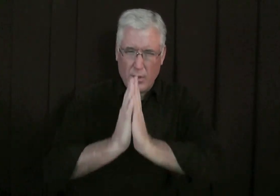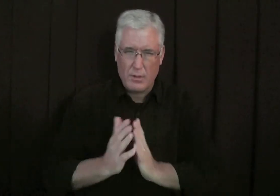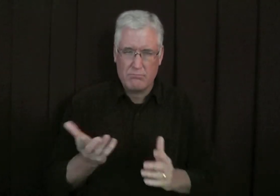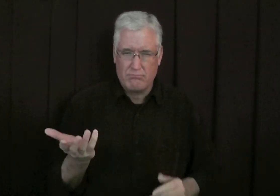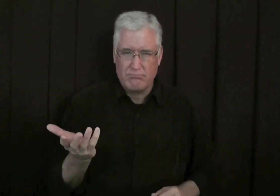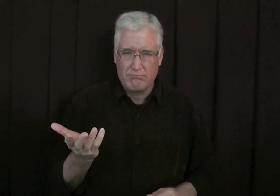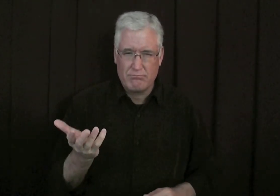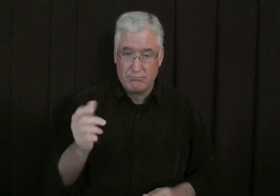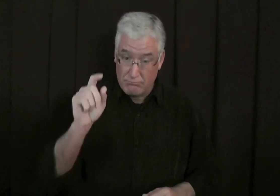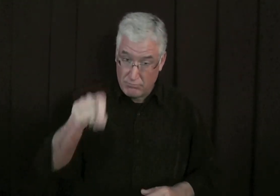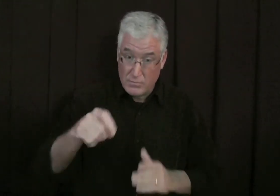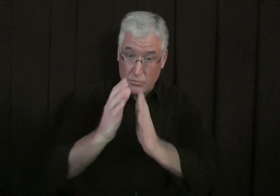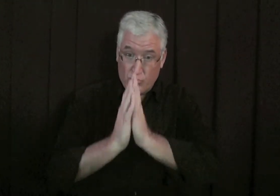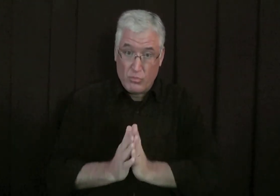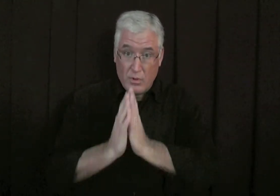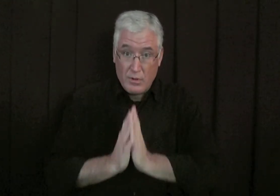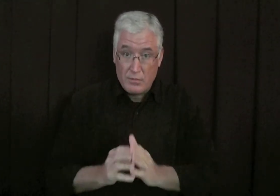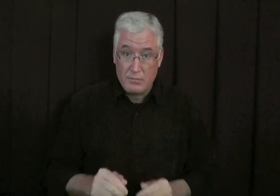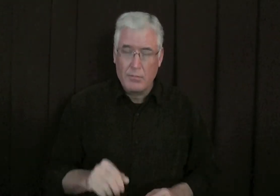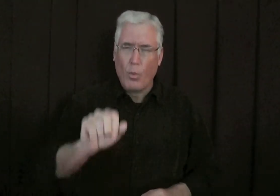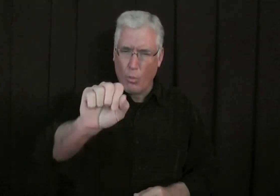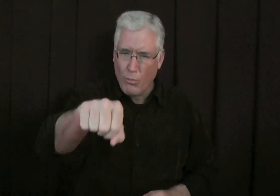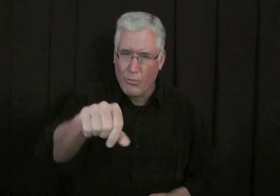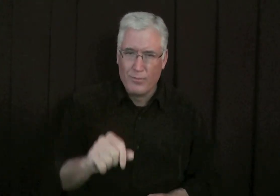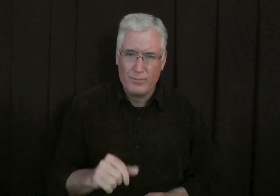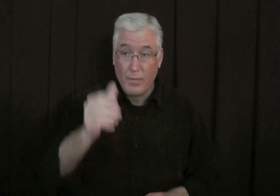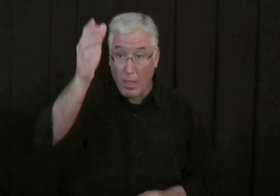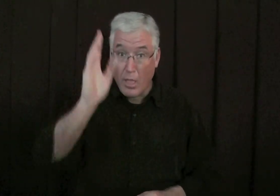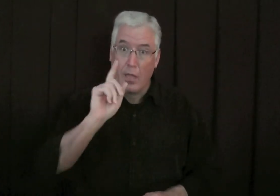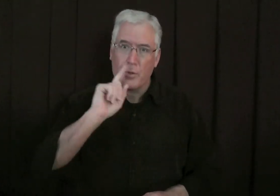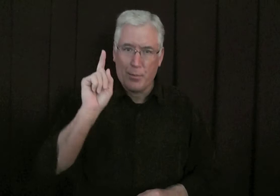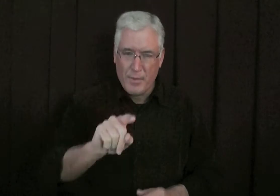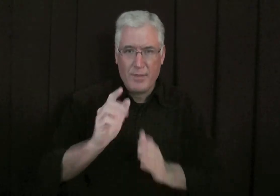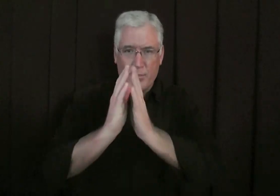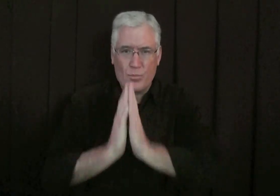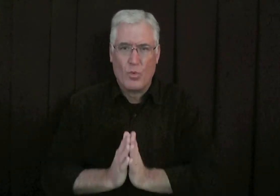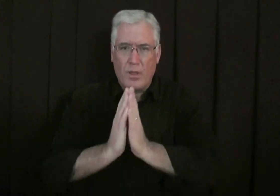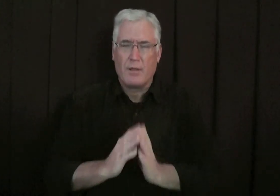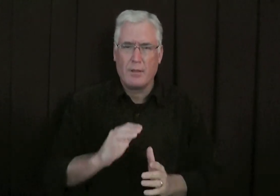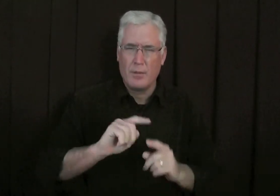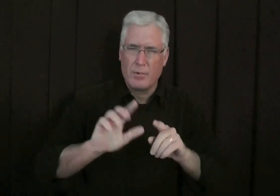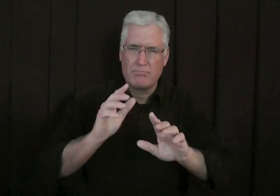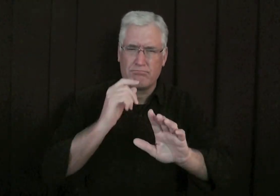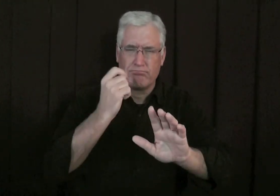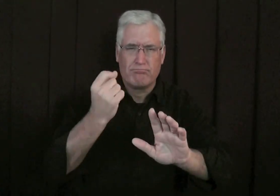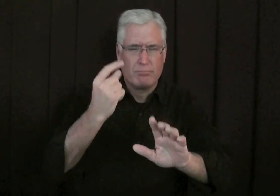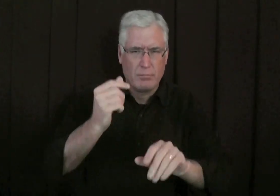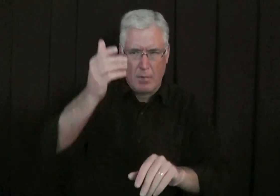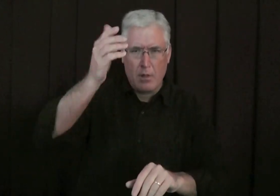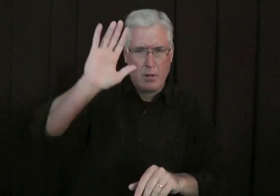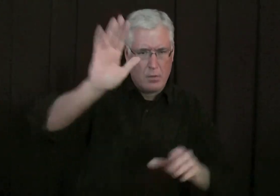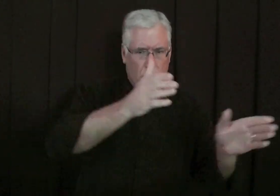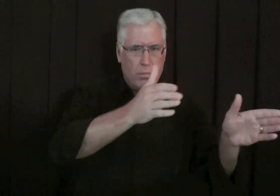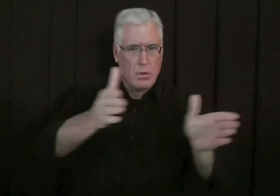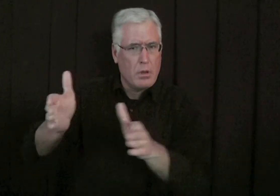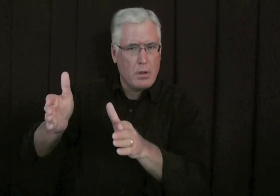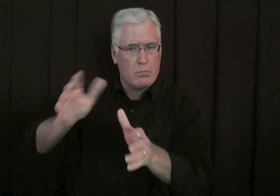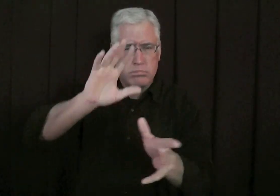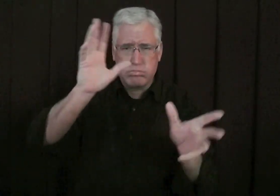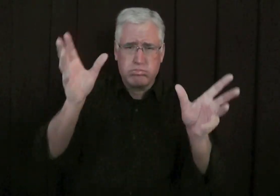Why should we pray for that? Do we need to pray? Oh, yes. God commands prayer. But you know, God's already